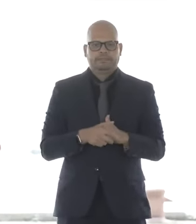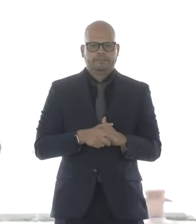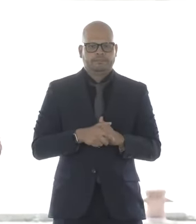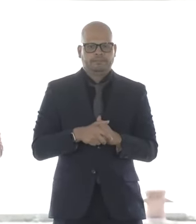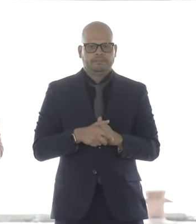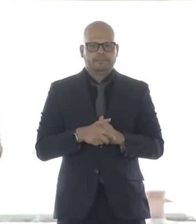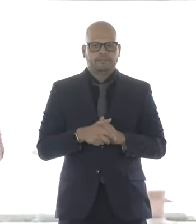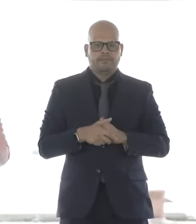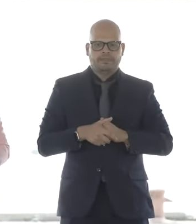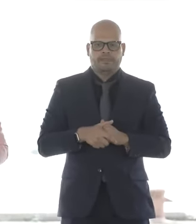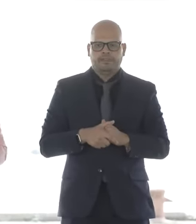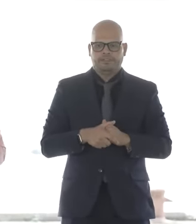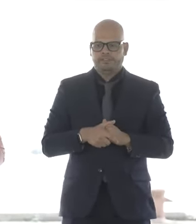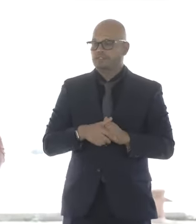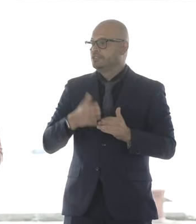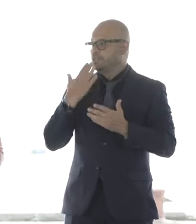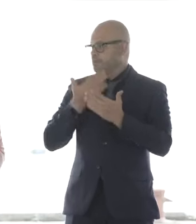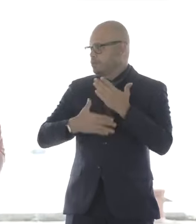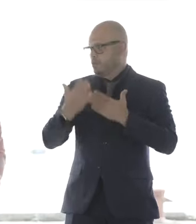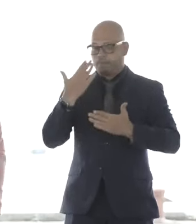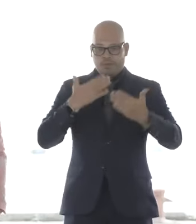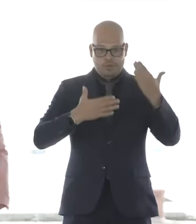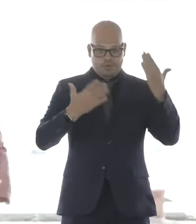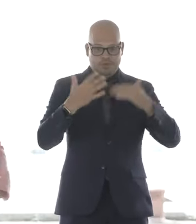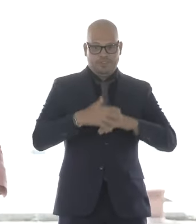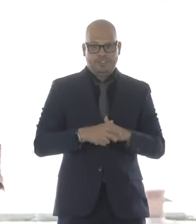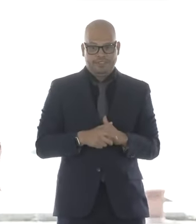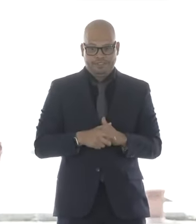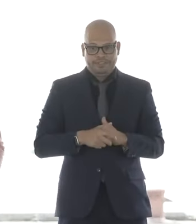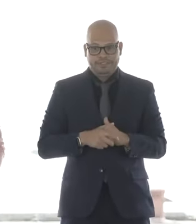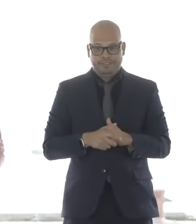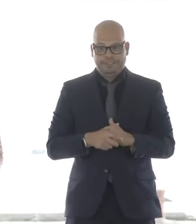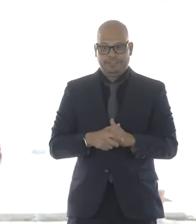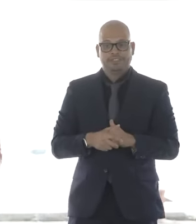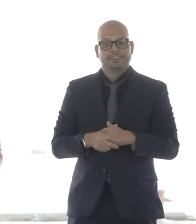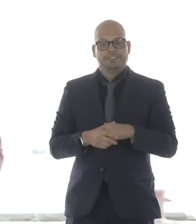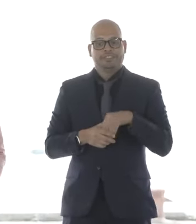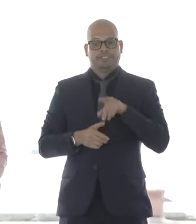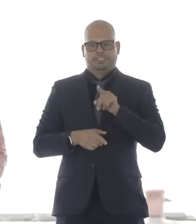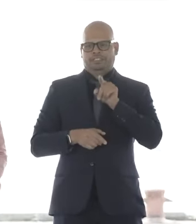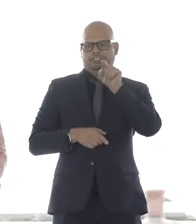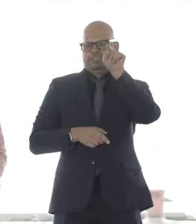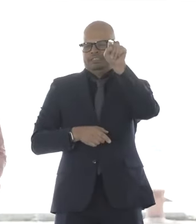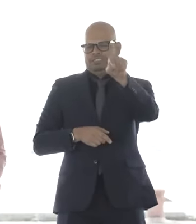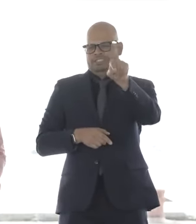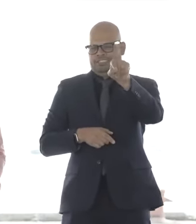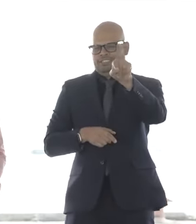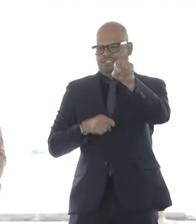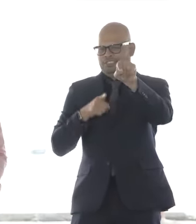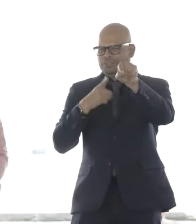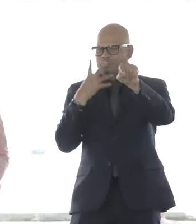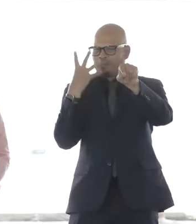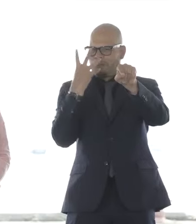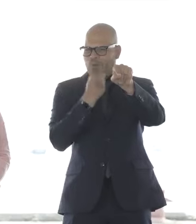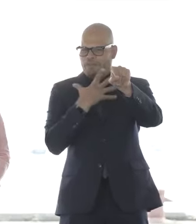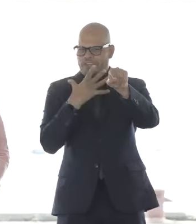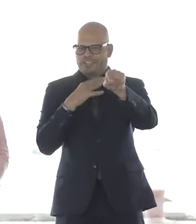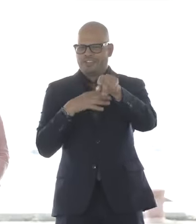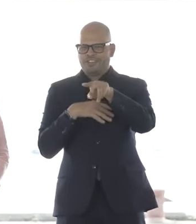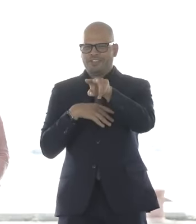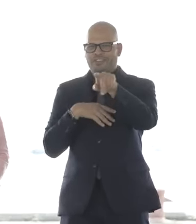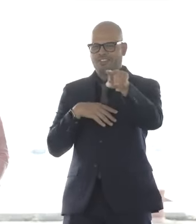Good morning, Mayor Pangalo. I was standing in the back because it was so beautiful to look out